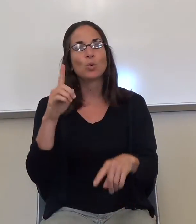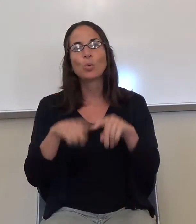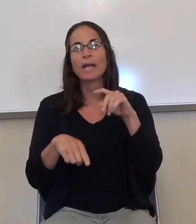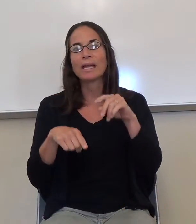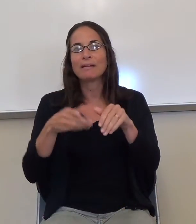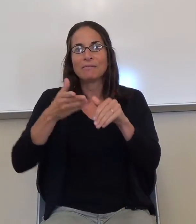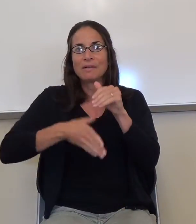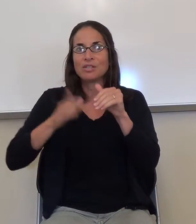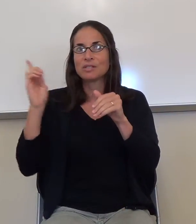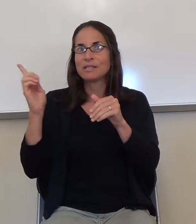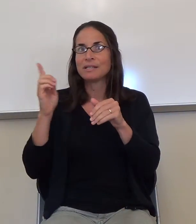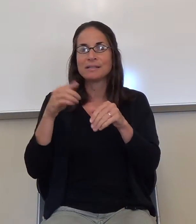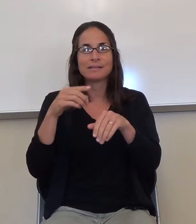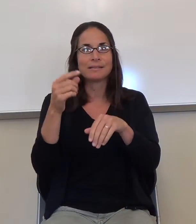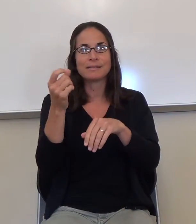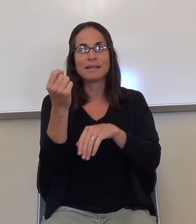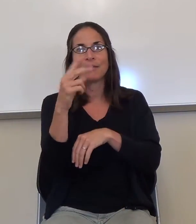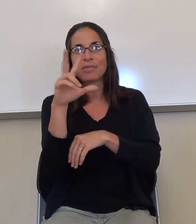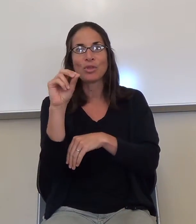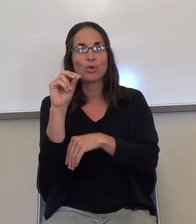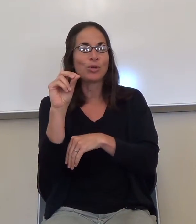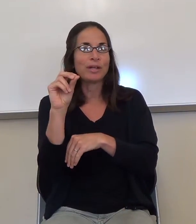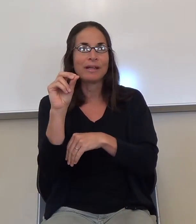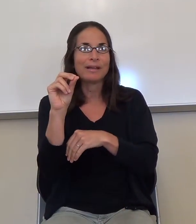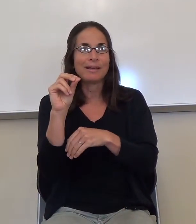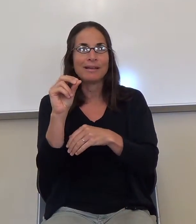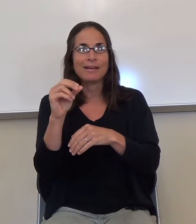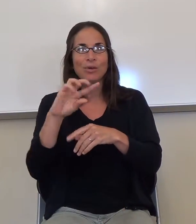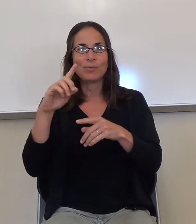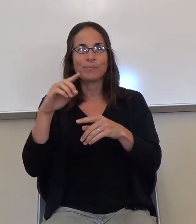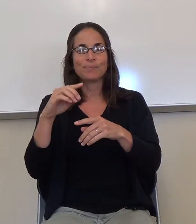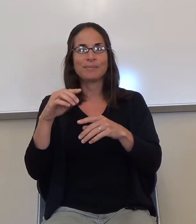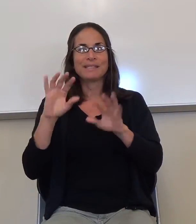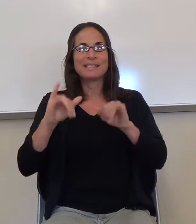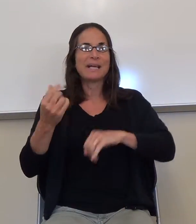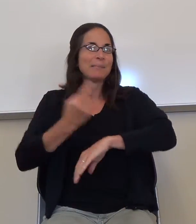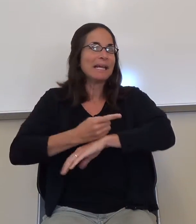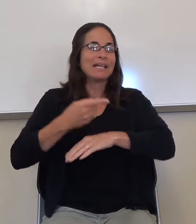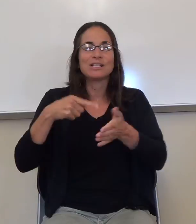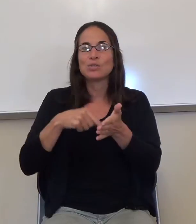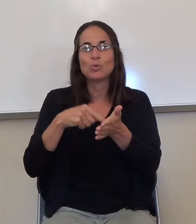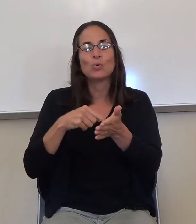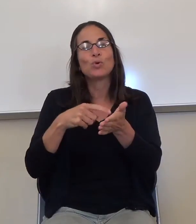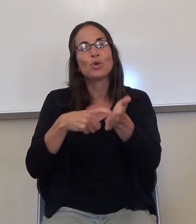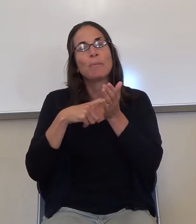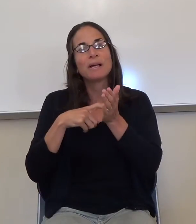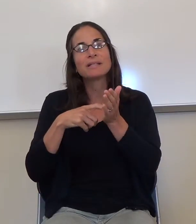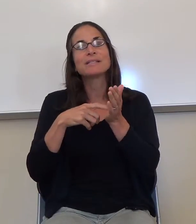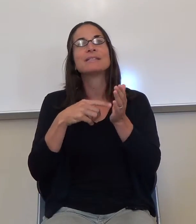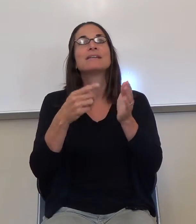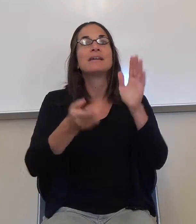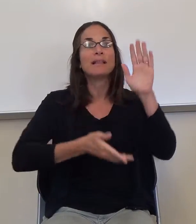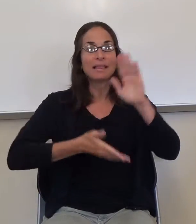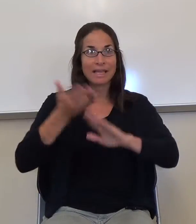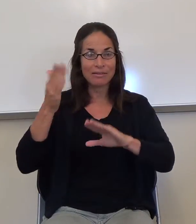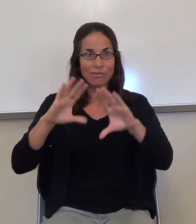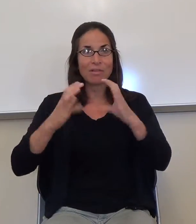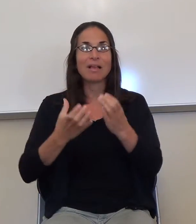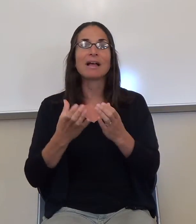the day it's due, all right? You have to, again, take stuff down there, leave this class, go down there,